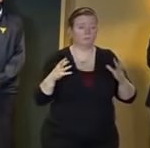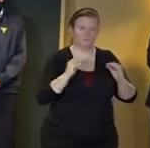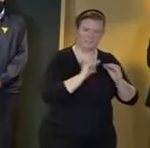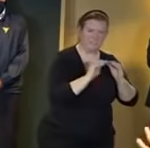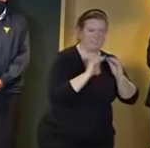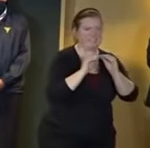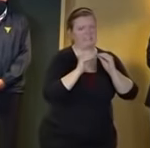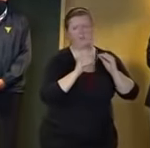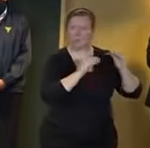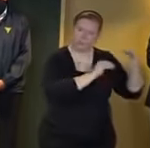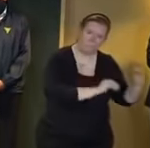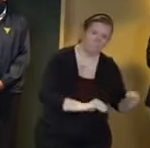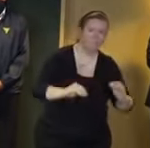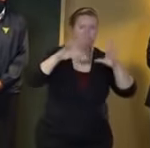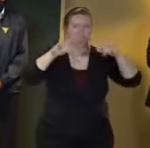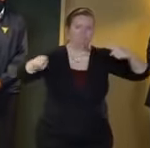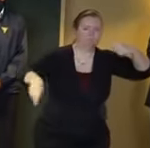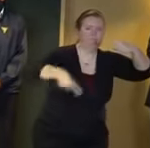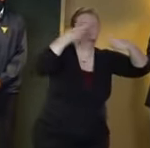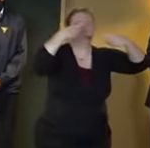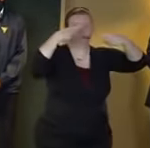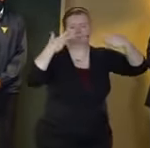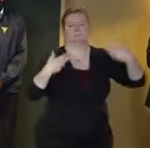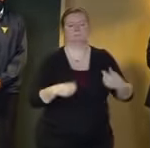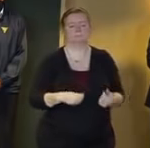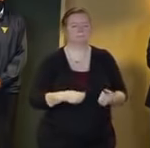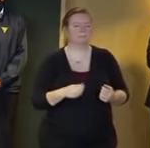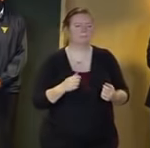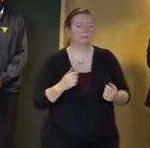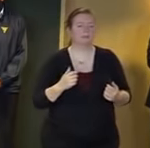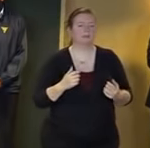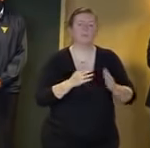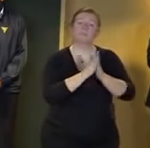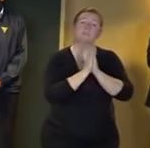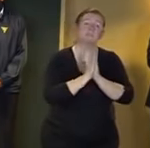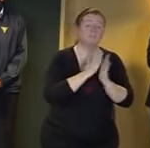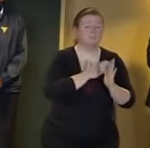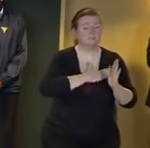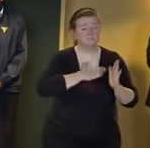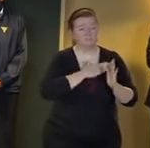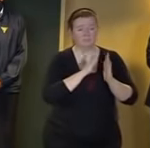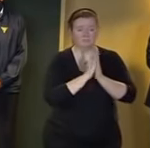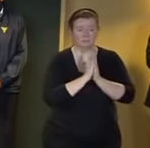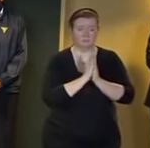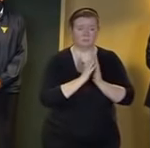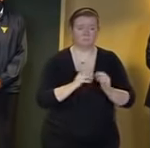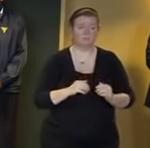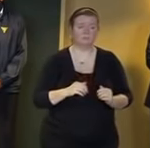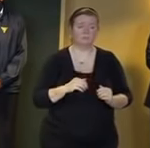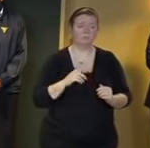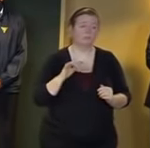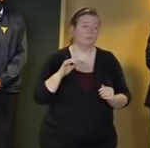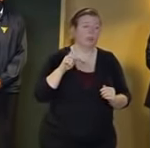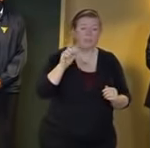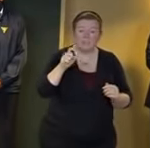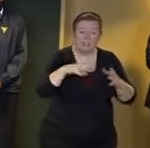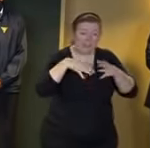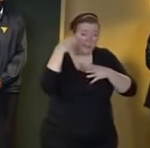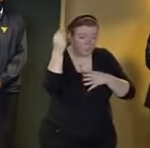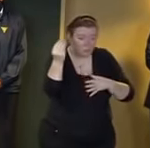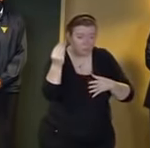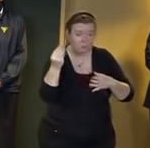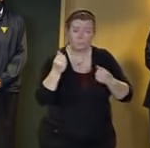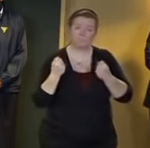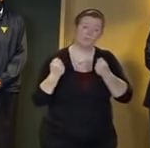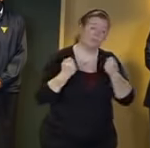remind you first again because you can't say it enough avoid standing water second if you have to go out please maintain the